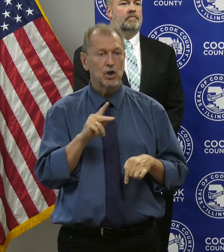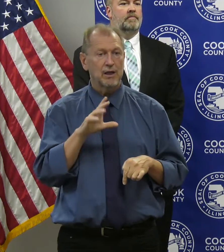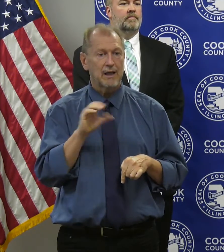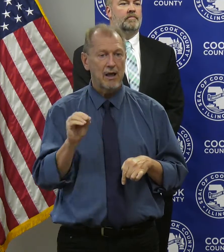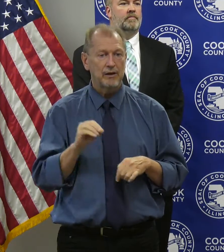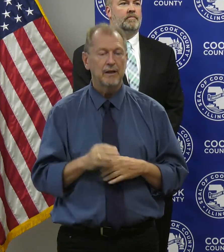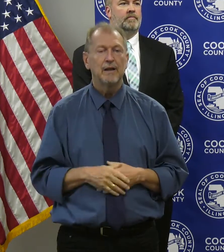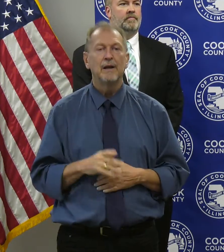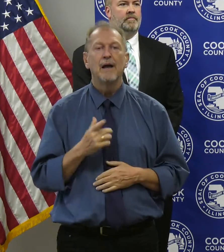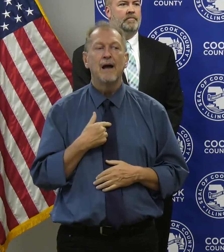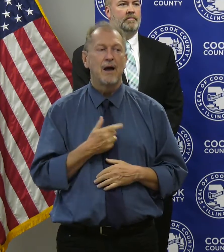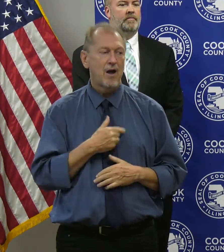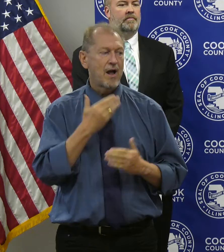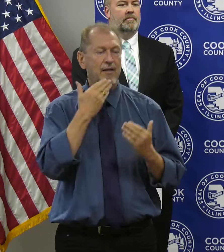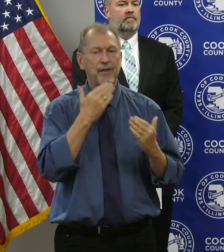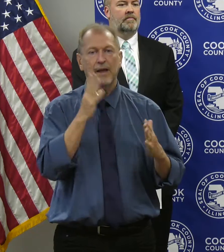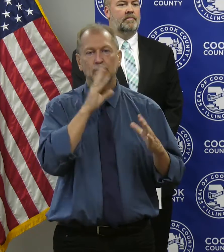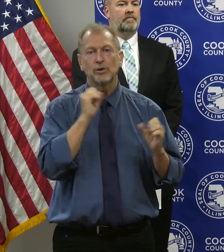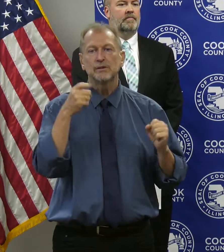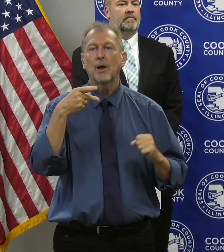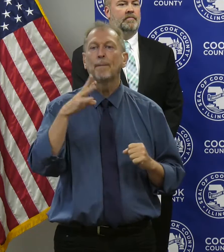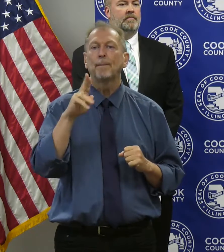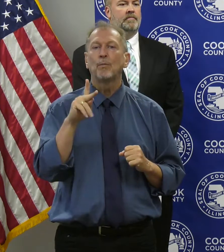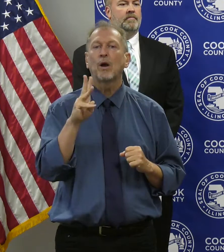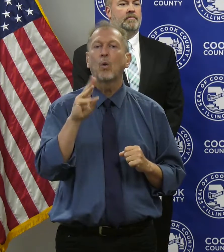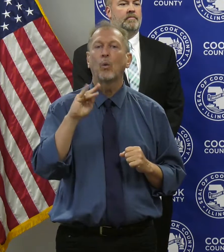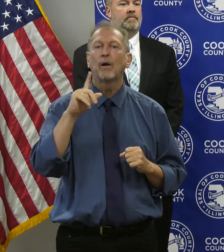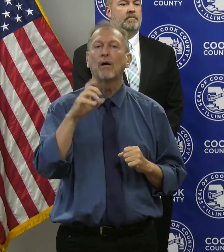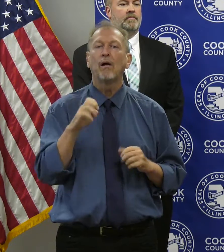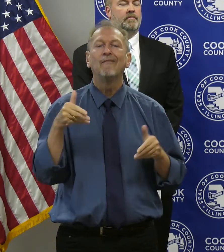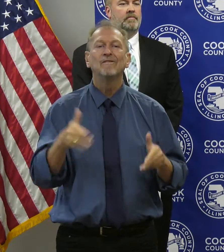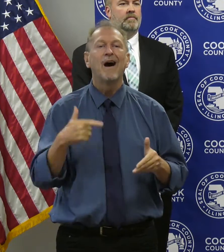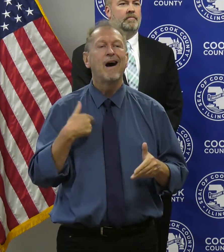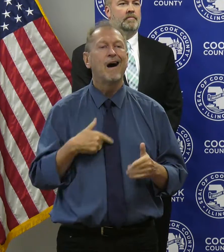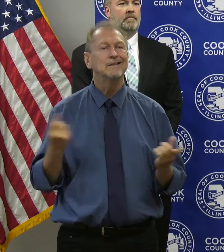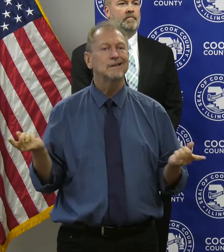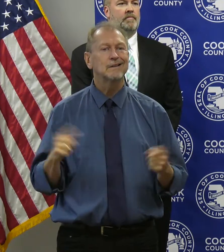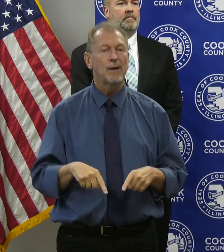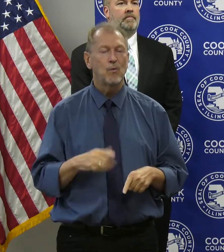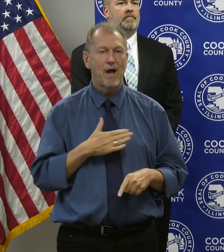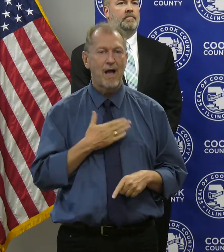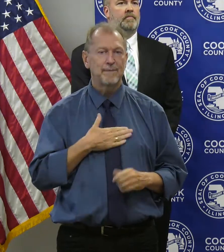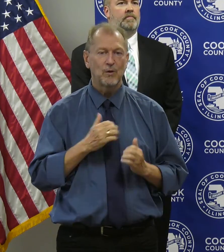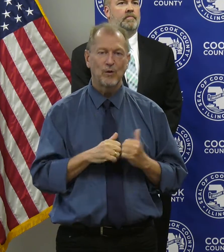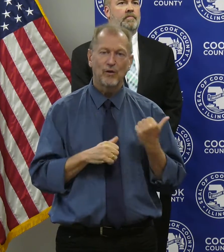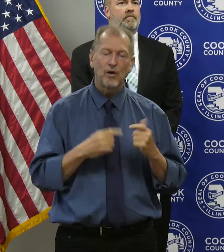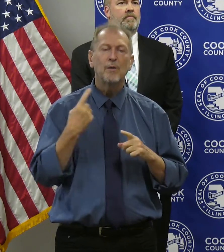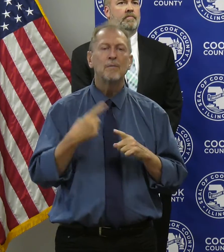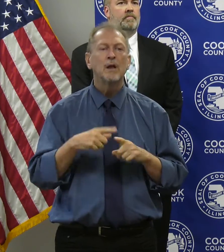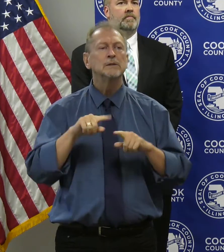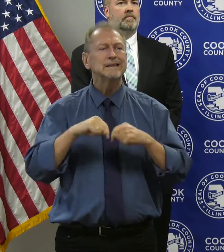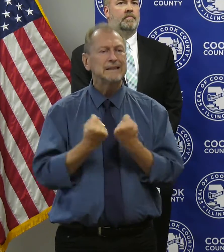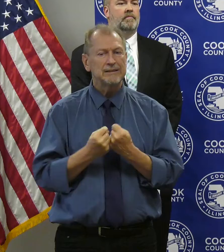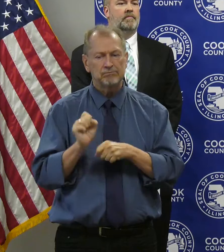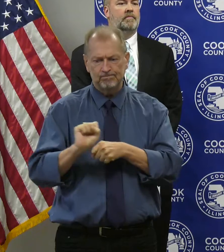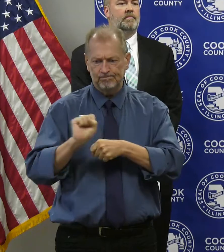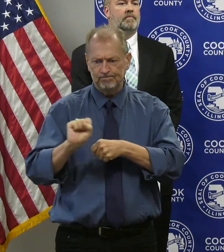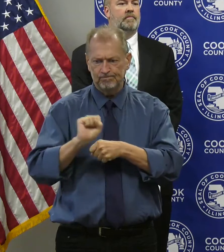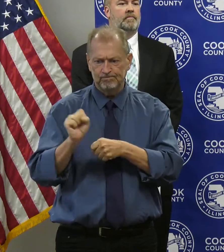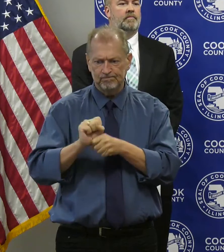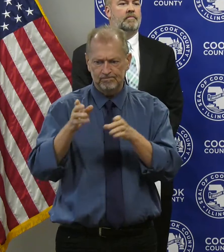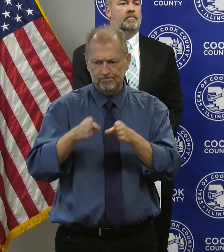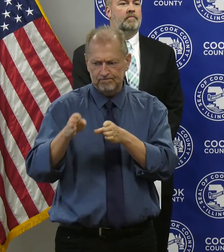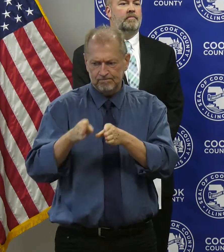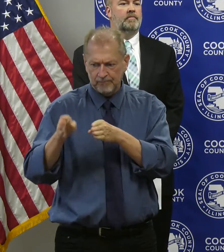a warm thank you to President Freckwinkle for inviting us here this morning. It's a pleasure to be here with her, as well as the dedicated team who has done all of this important work.